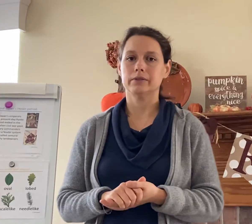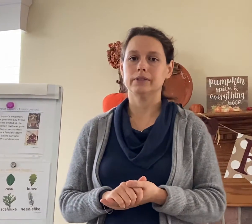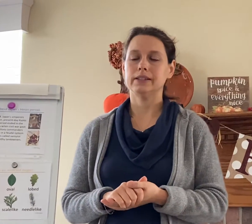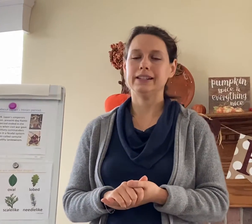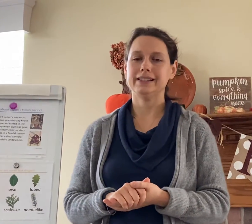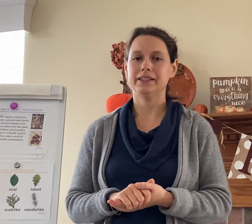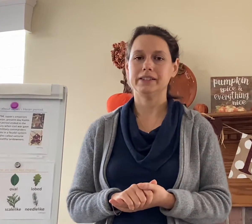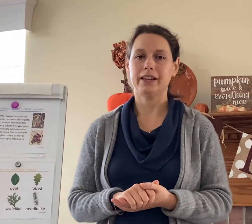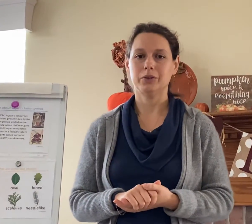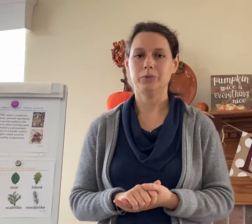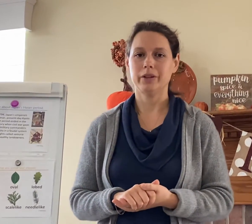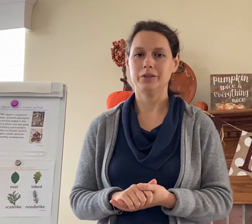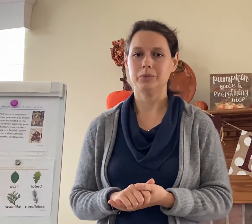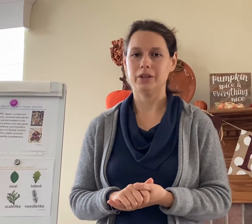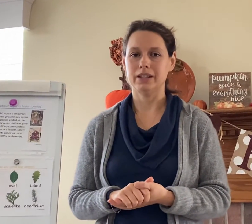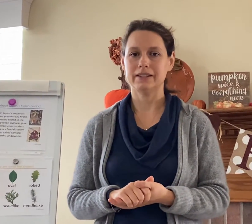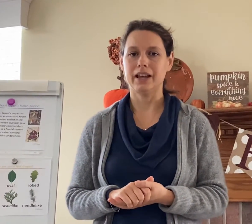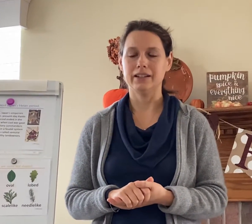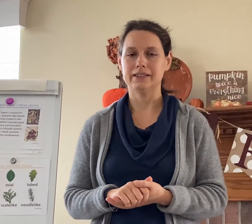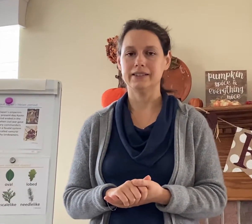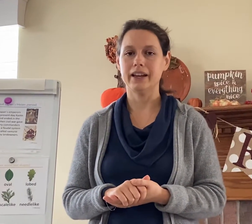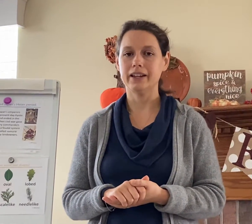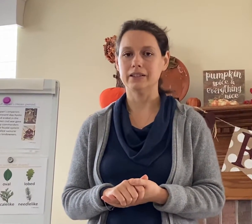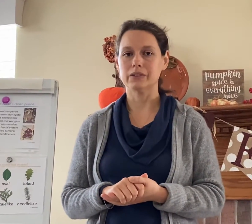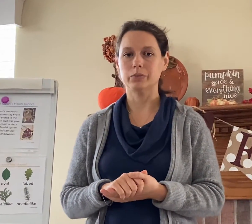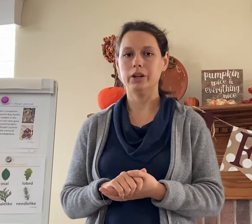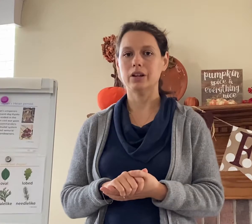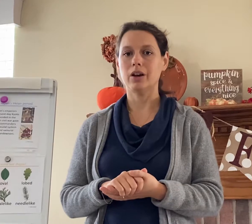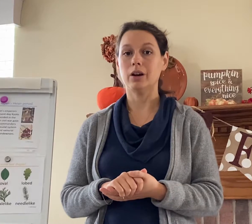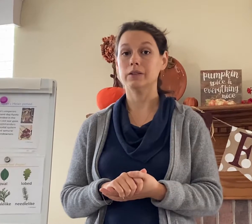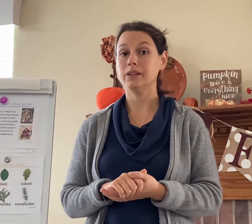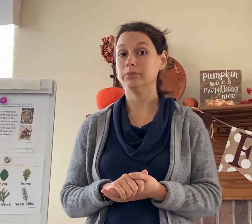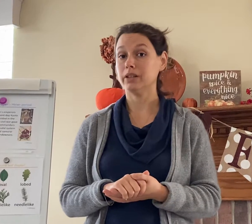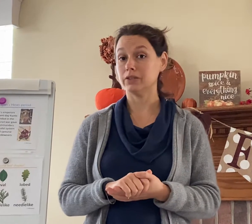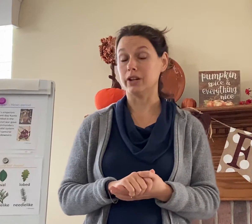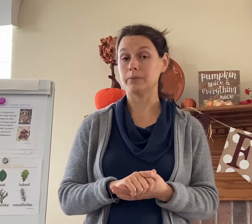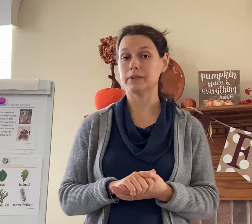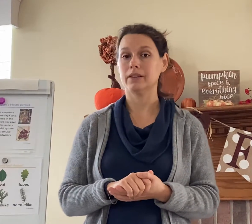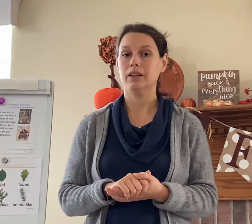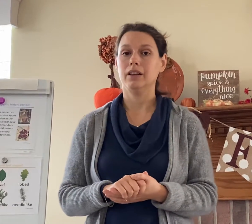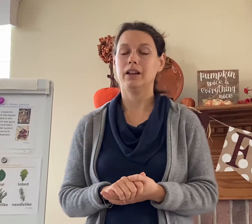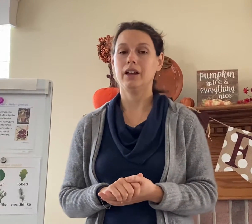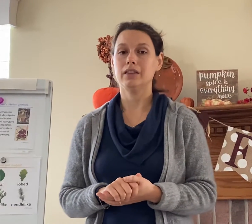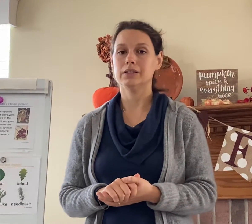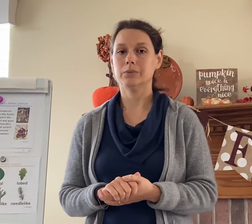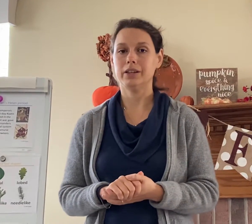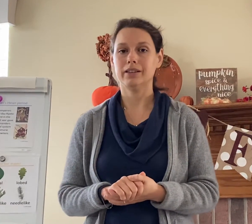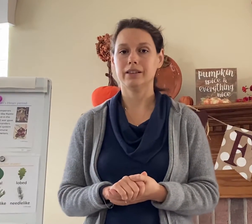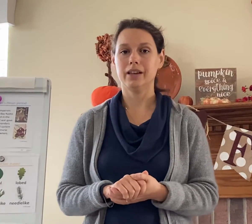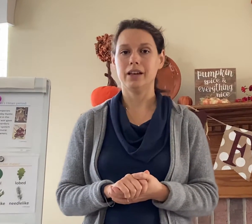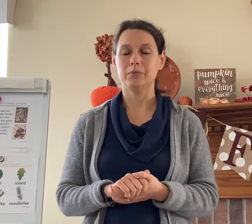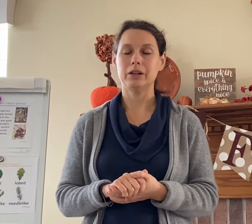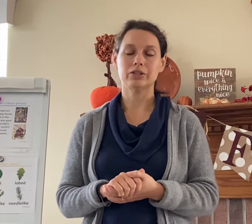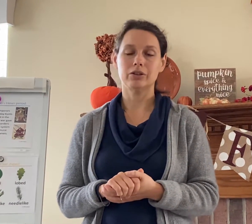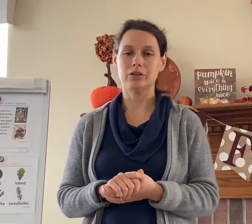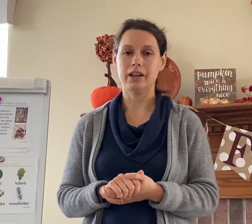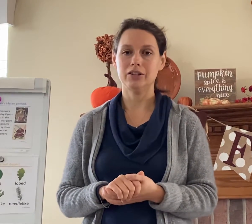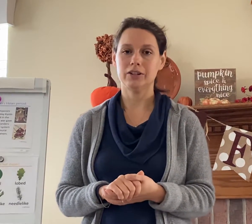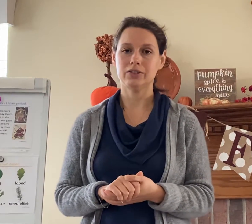CC cycle one week 10 science what are some leaf shapes and this week I'll show you the hand gestures